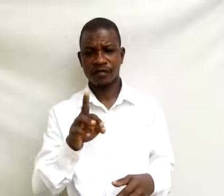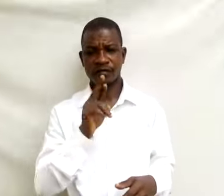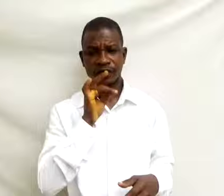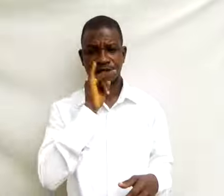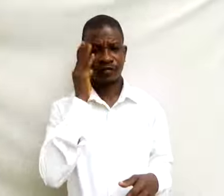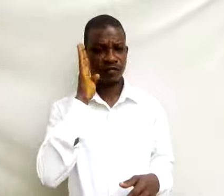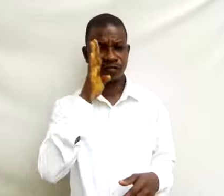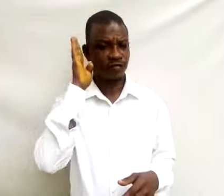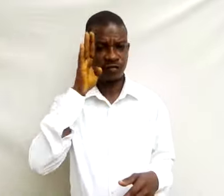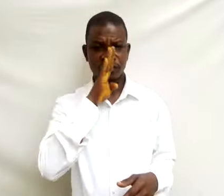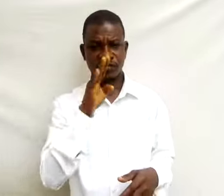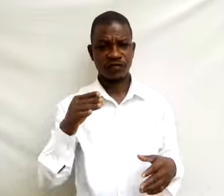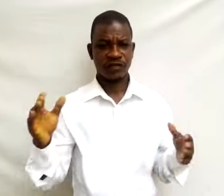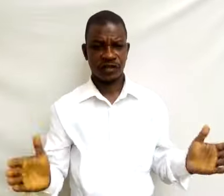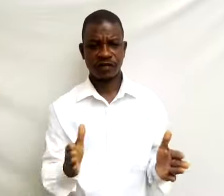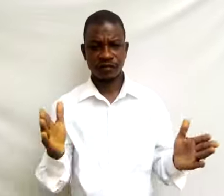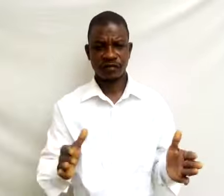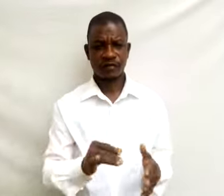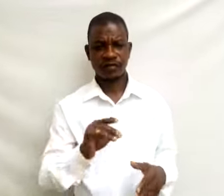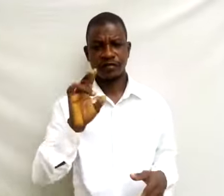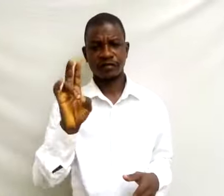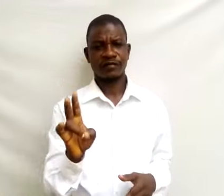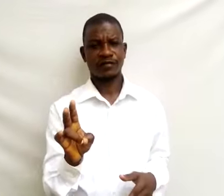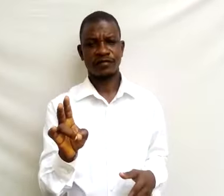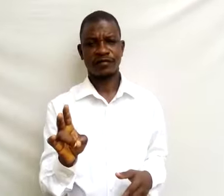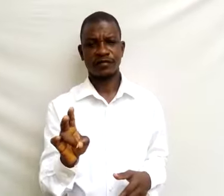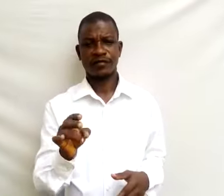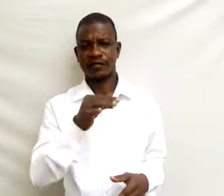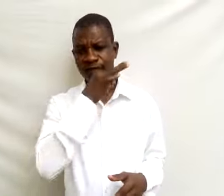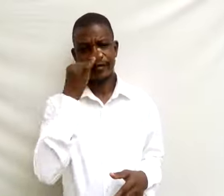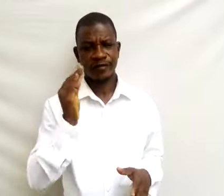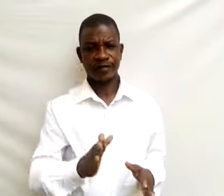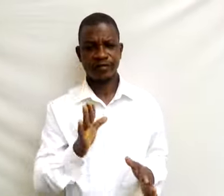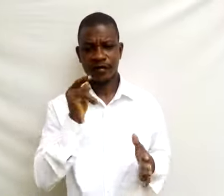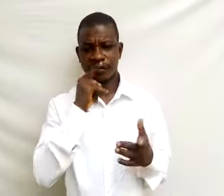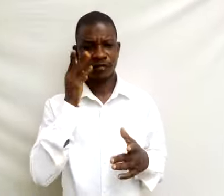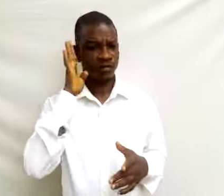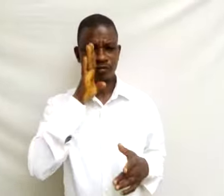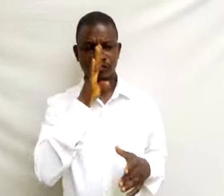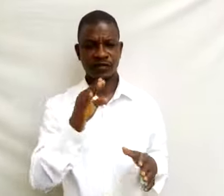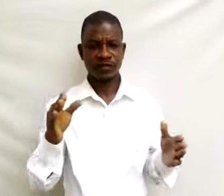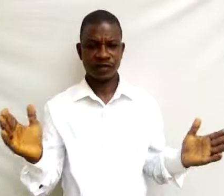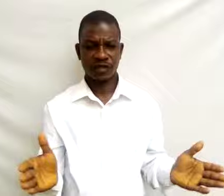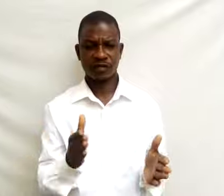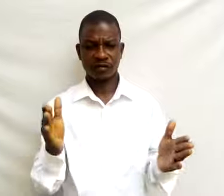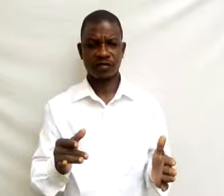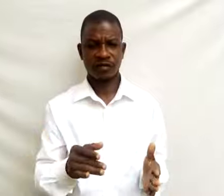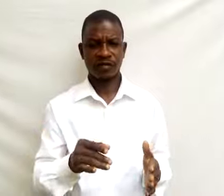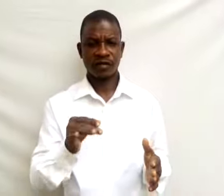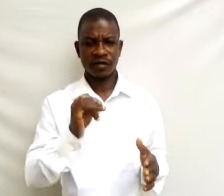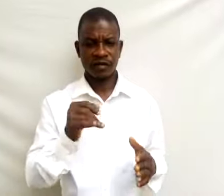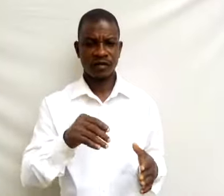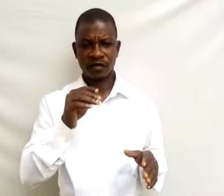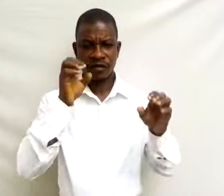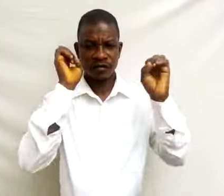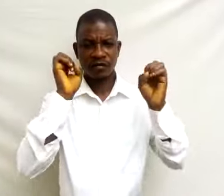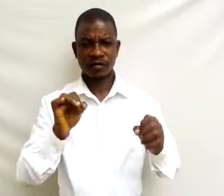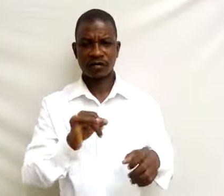7. Farmers should be encouraged, electing and offered